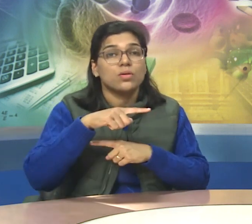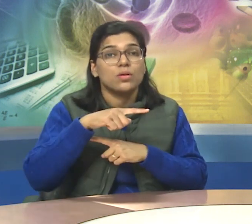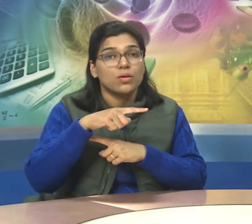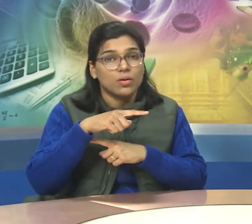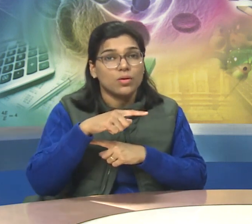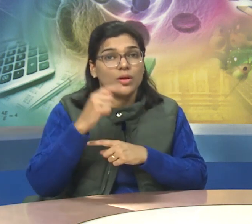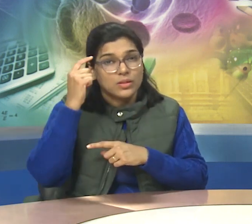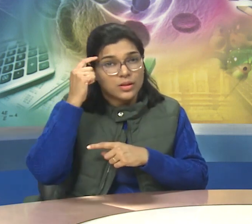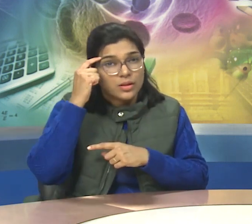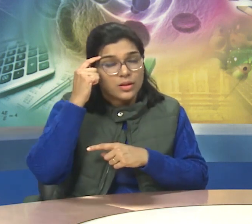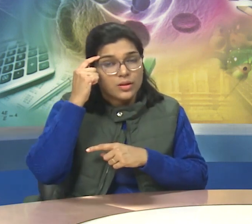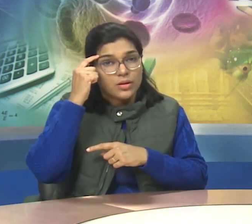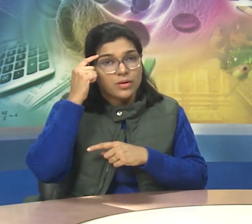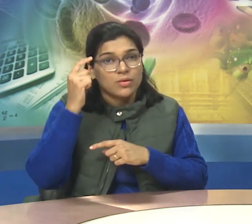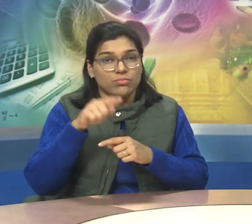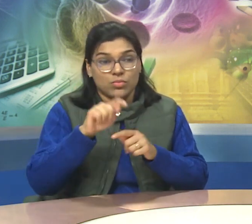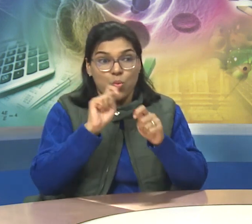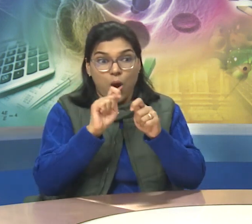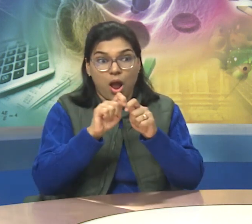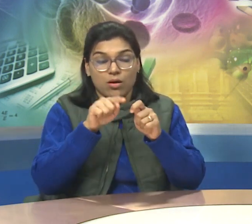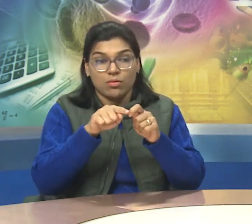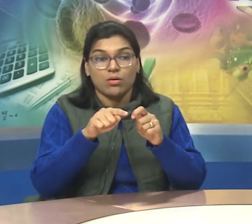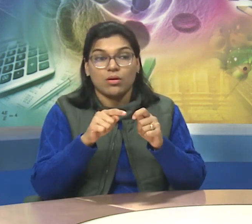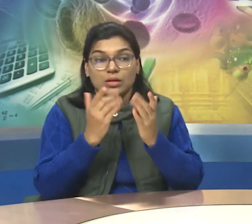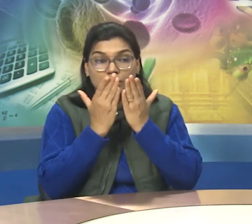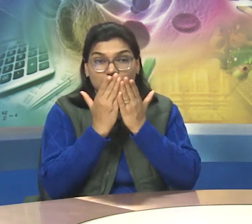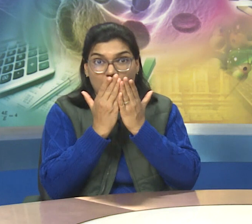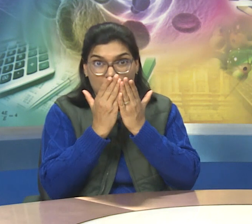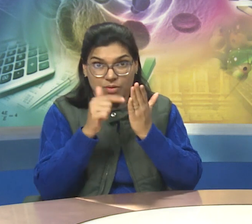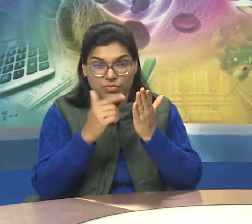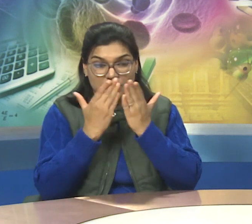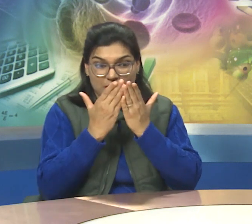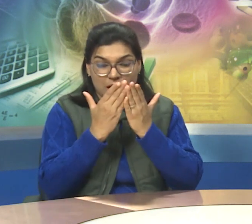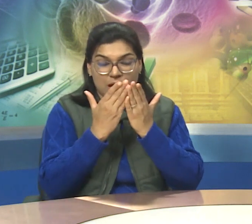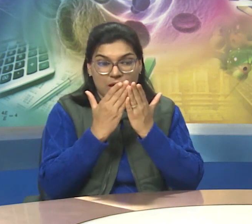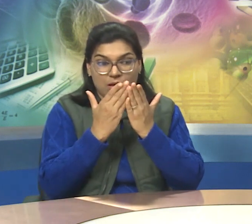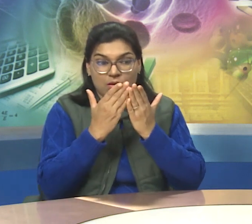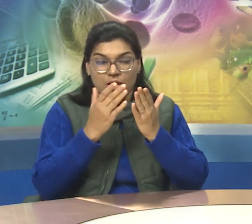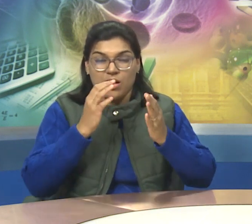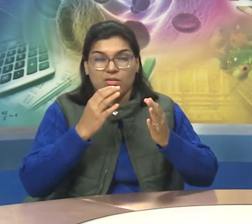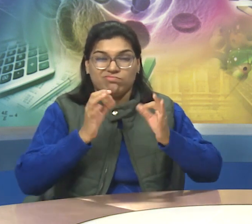individual to lead a purposeful